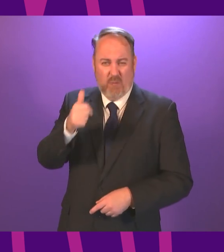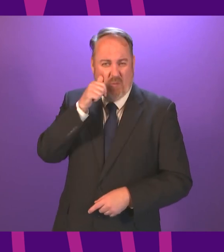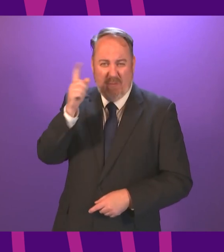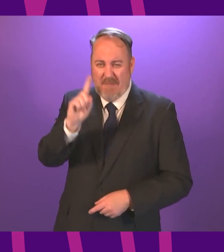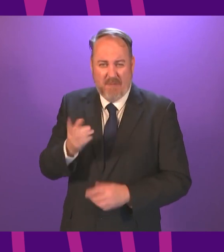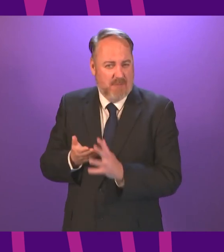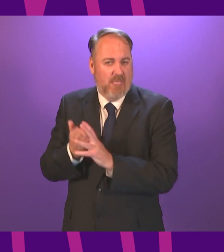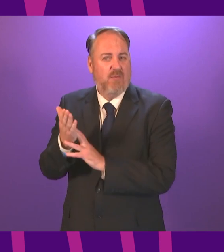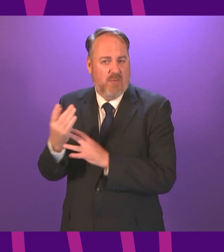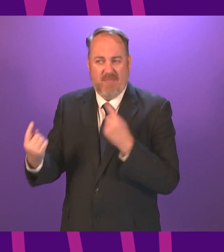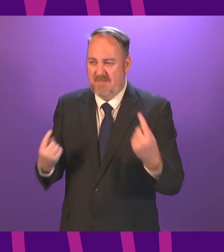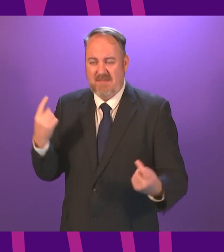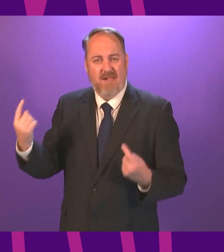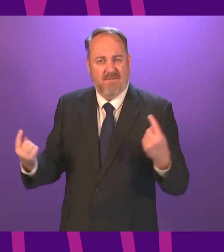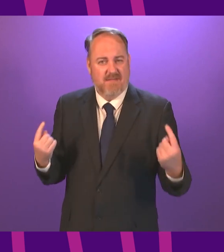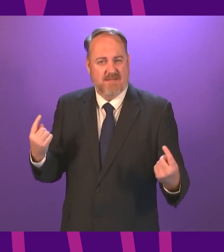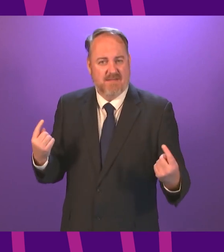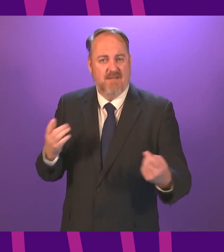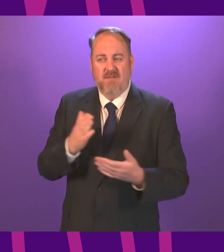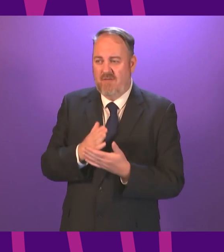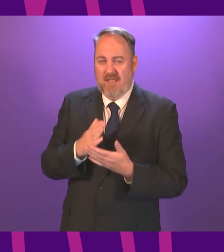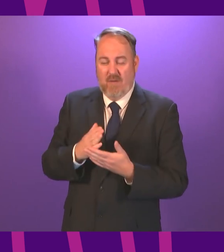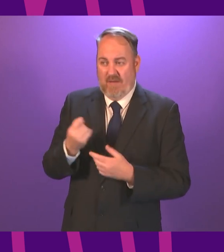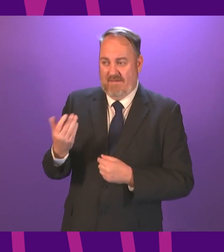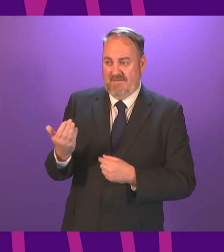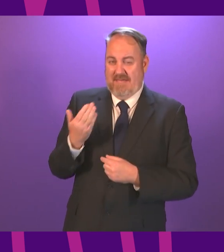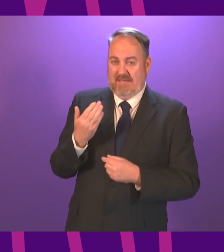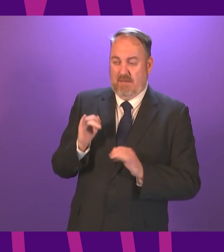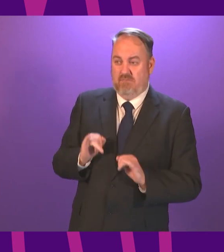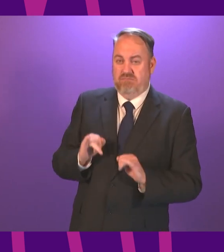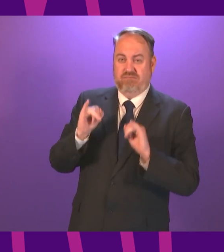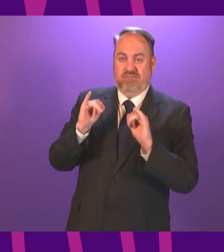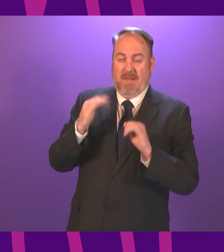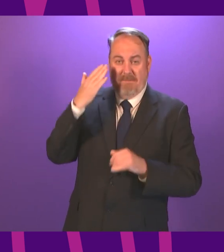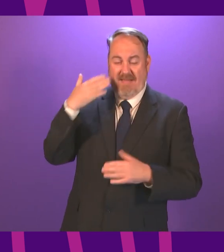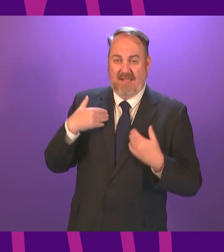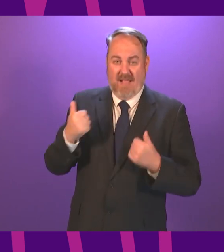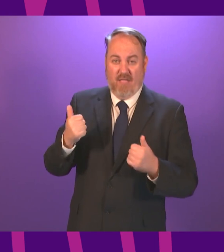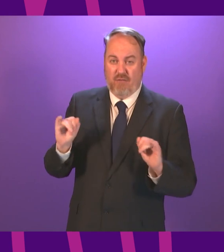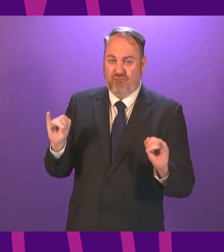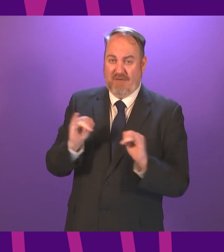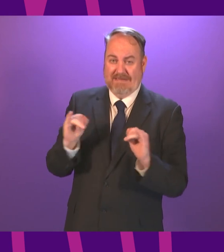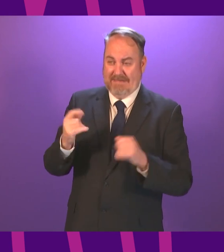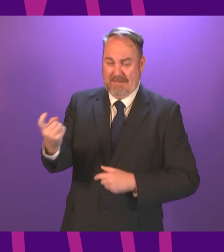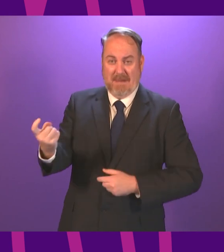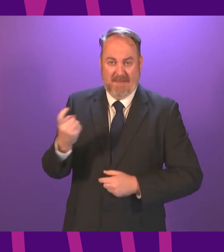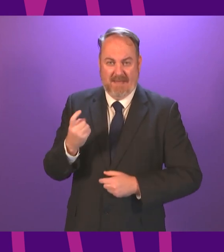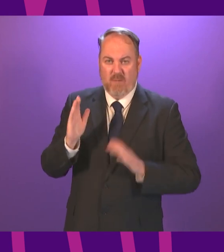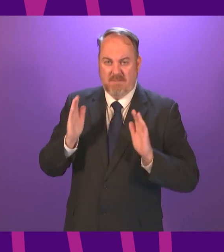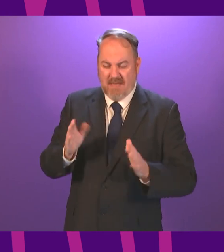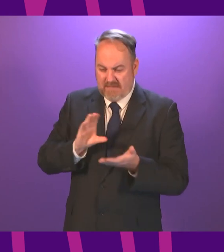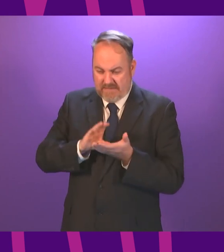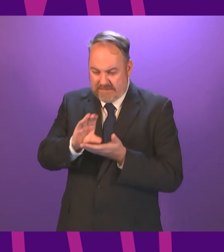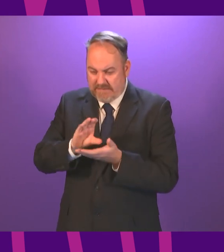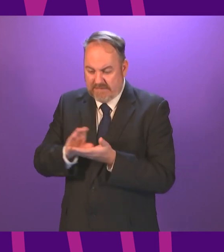reality in Scotland we stand on the precipice of a tsunami of a mental health crisis we need to spend our money wisely